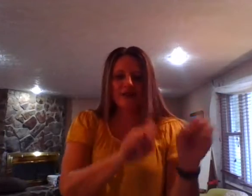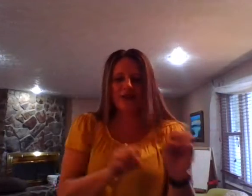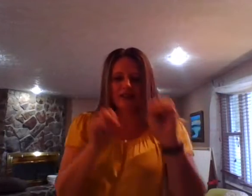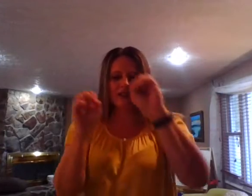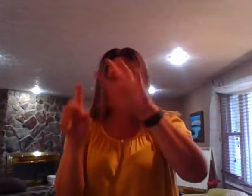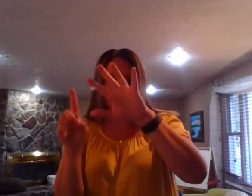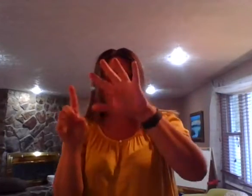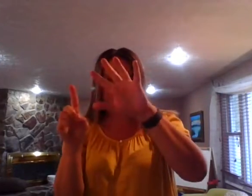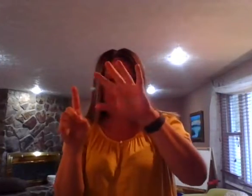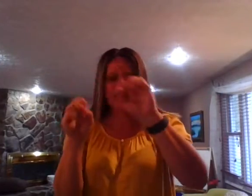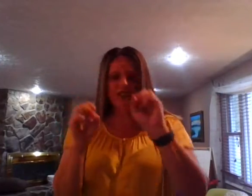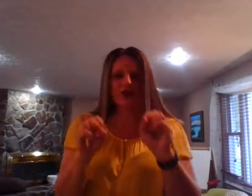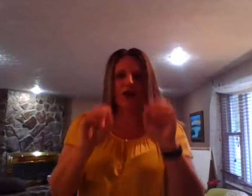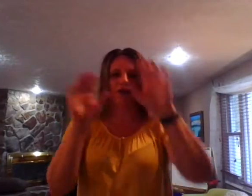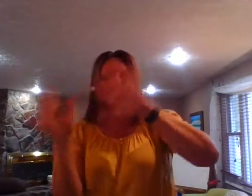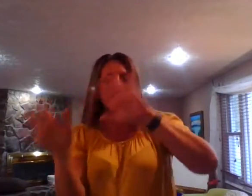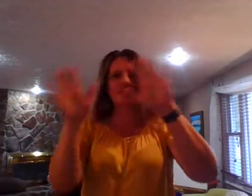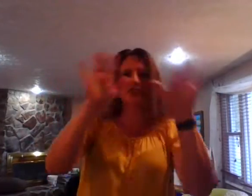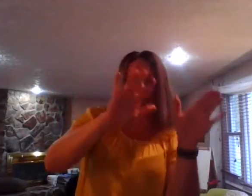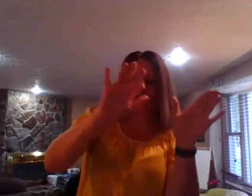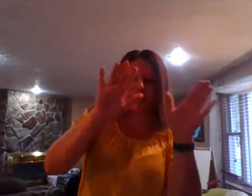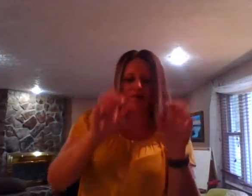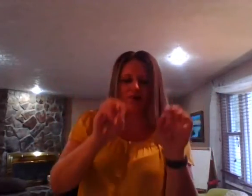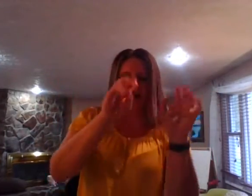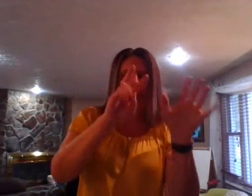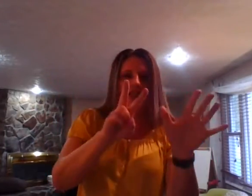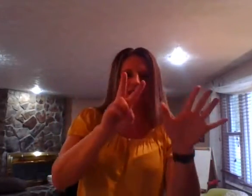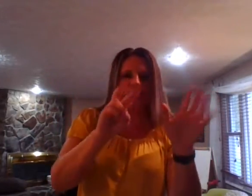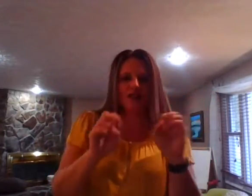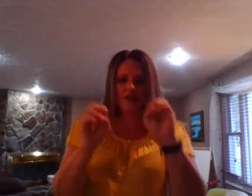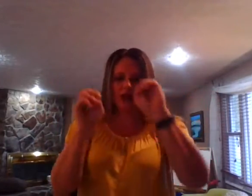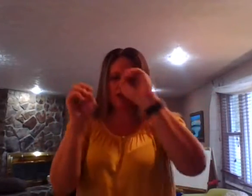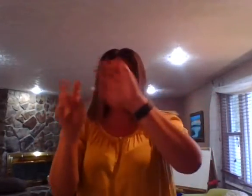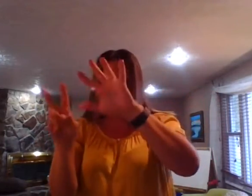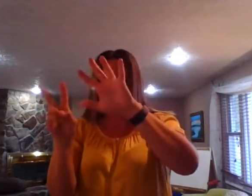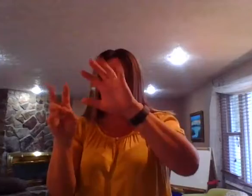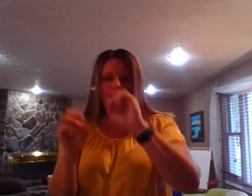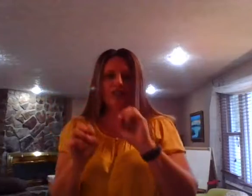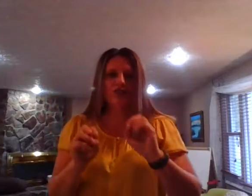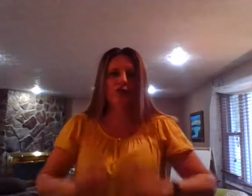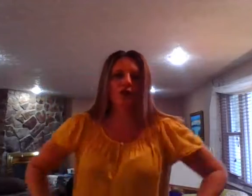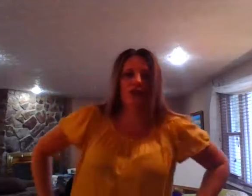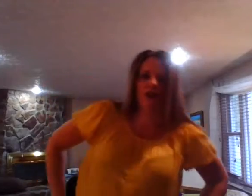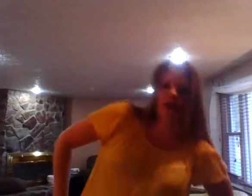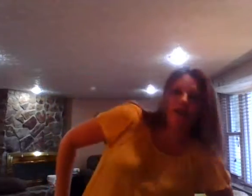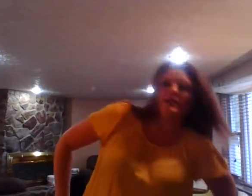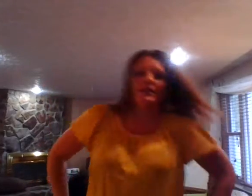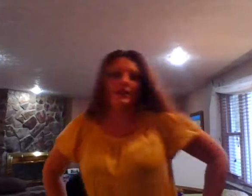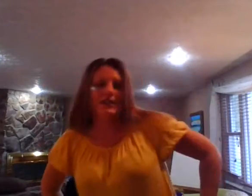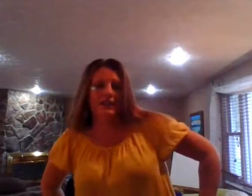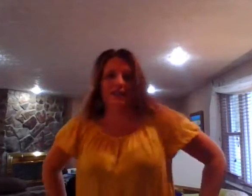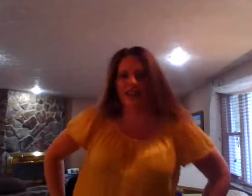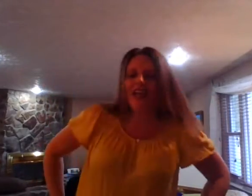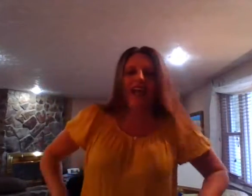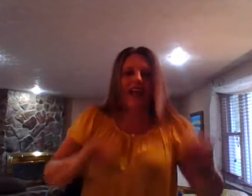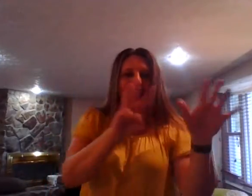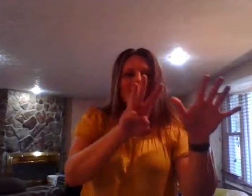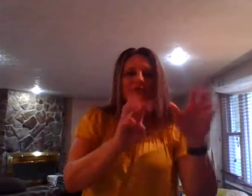plus six is 12. That's 12. Seven plus seven is 14. Let's lean. Eight